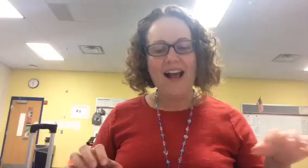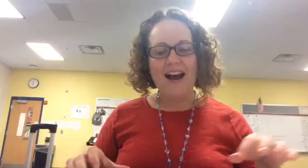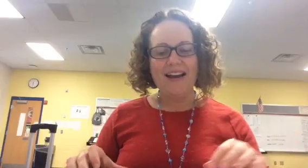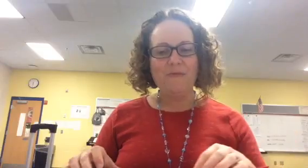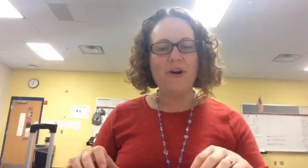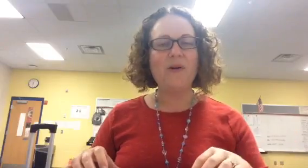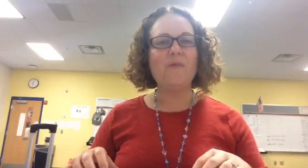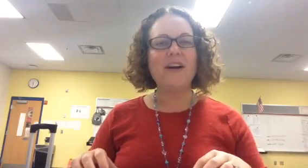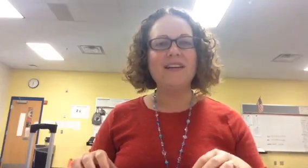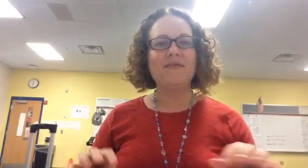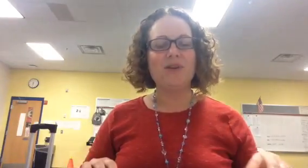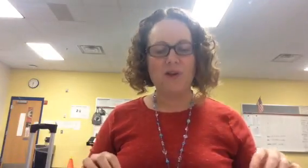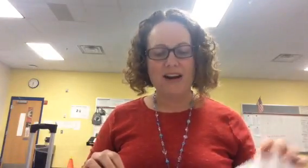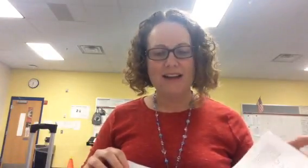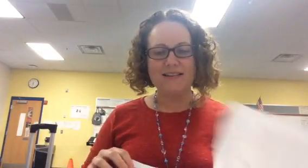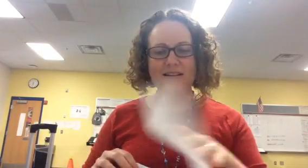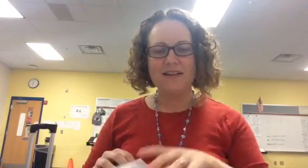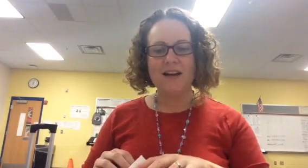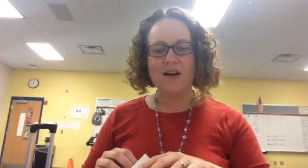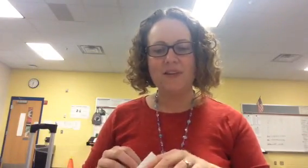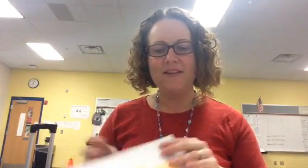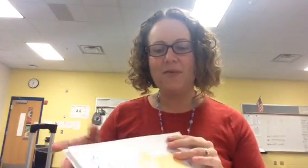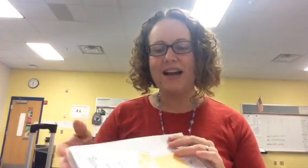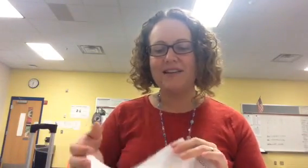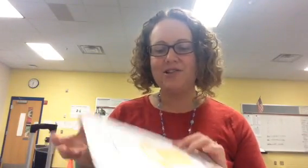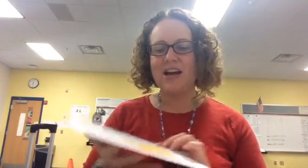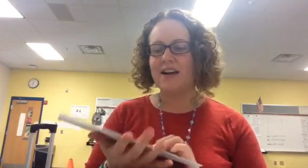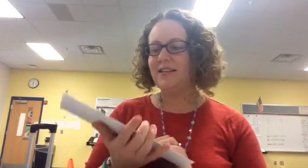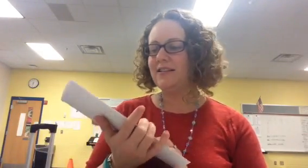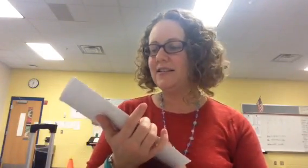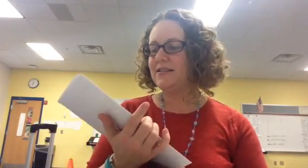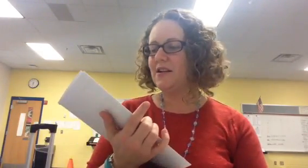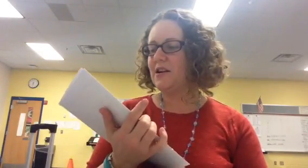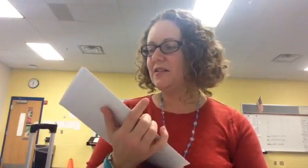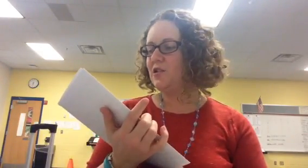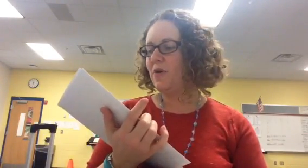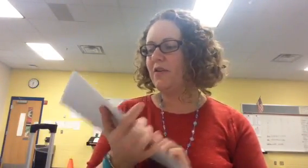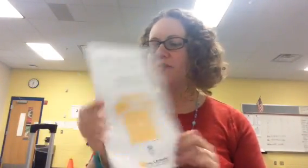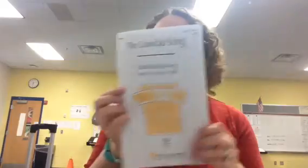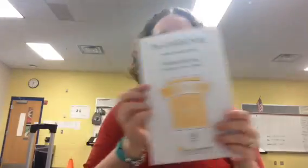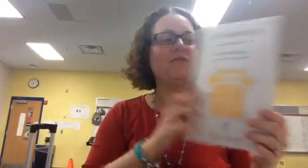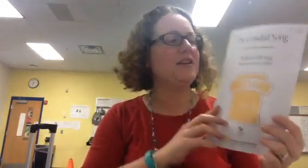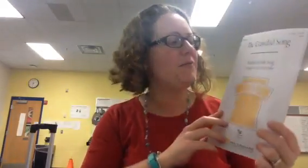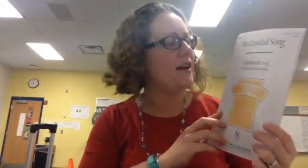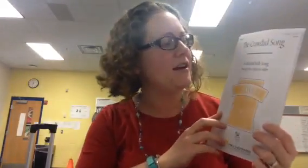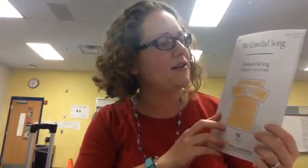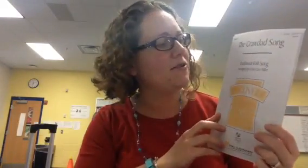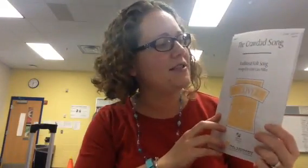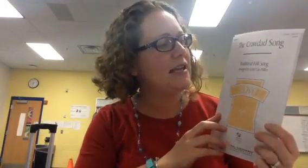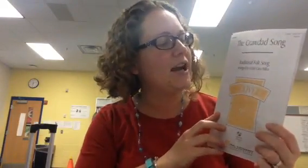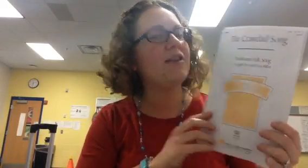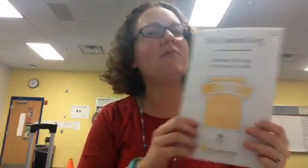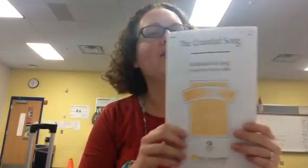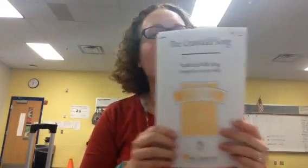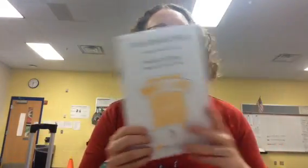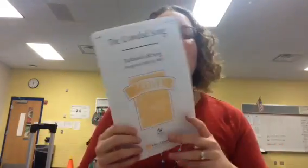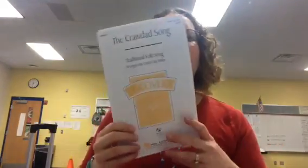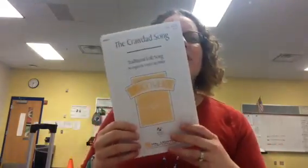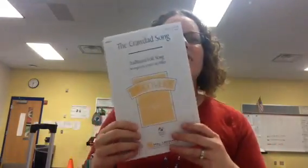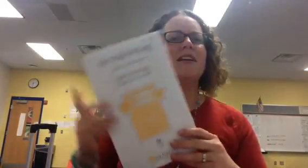I have part one of the Crawdads song. This is a practice track. This is a two-part version arranged by Christy Carey Miller. Not trying to